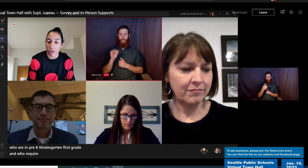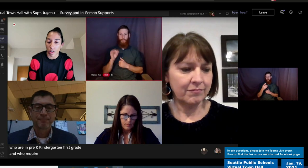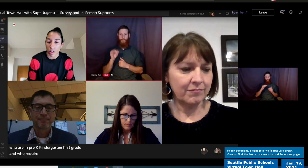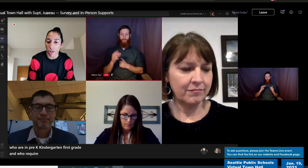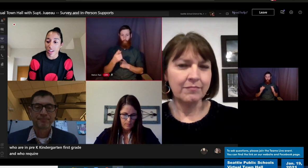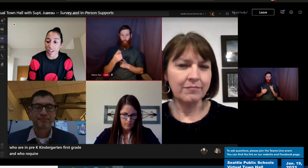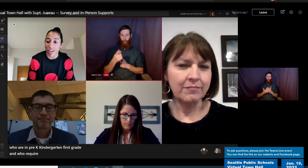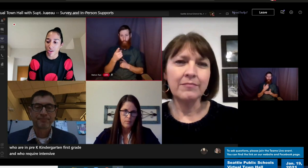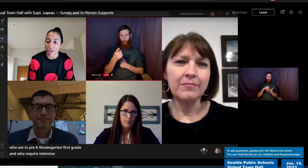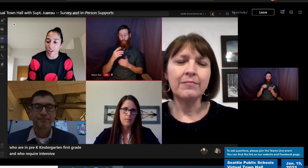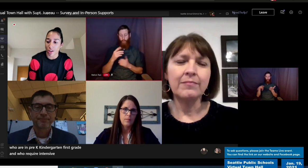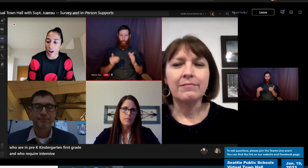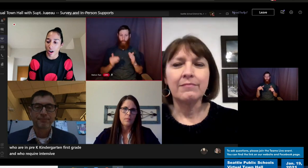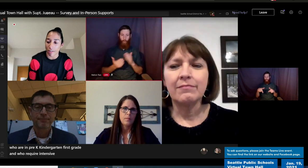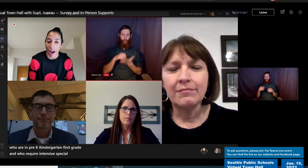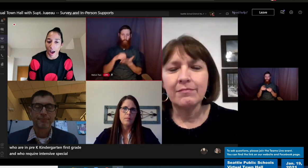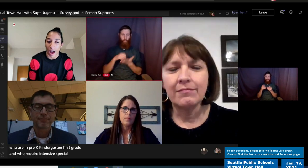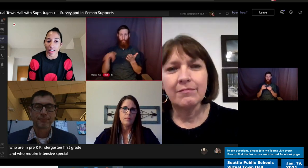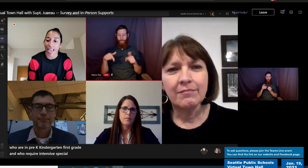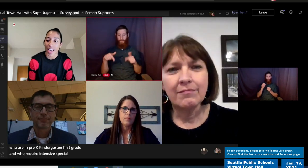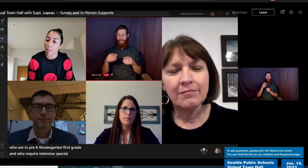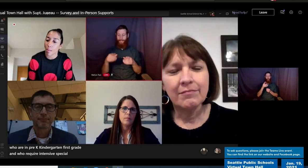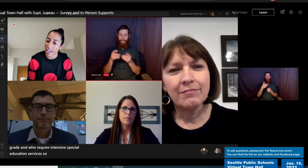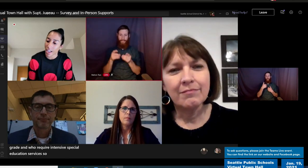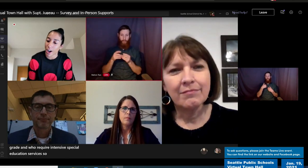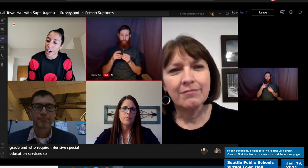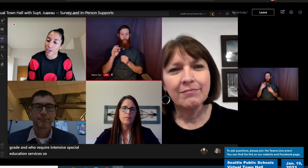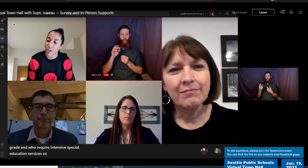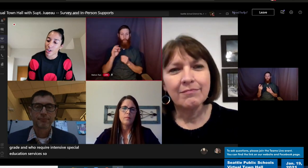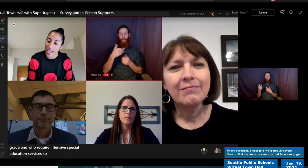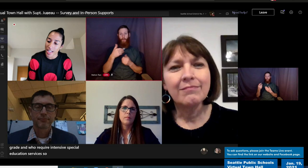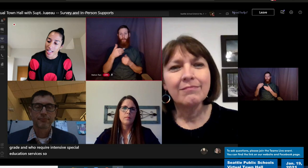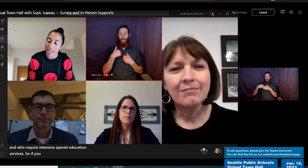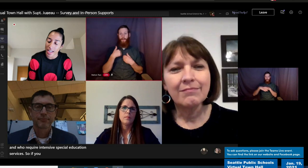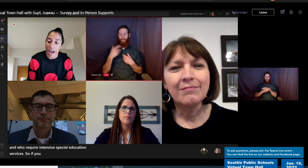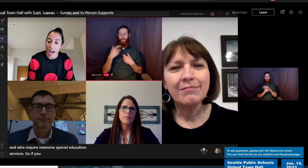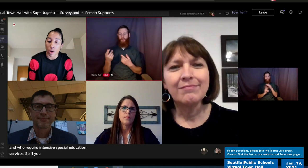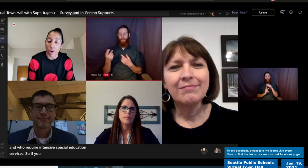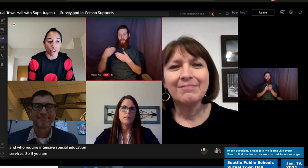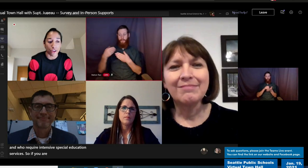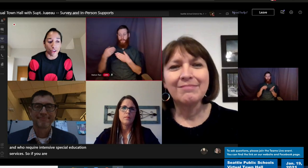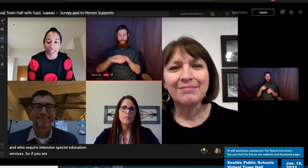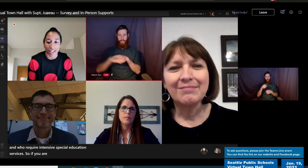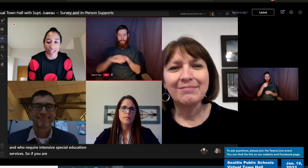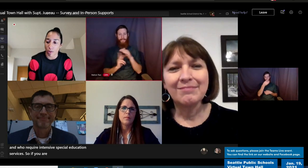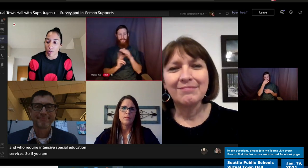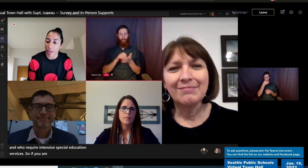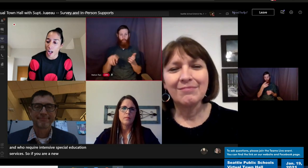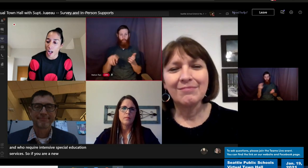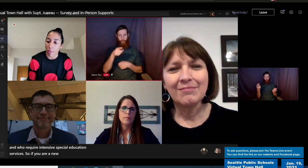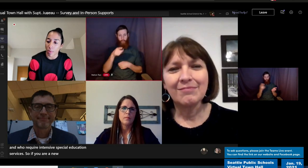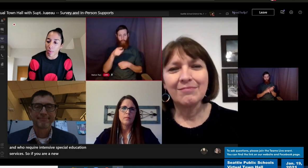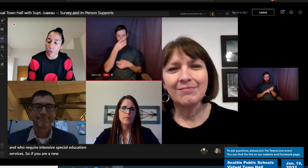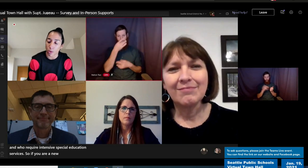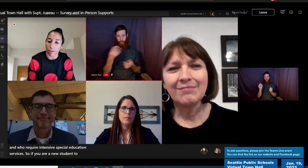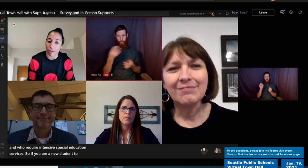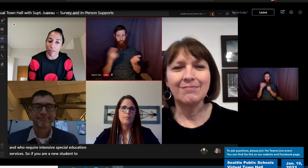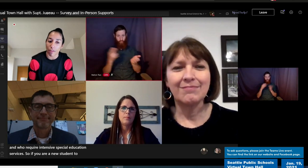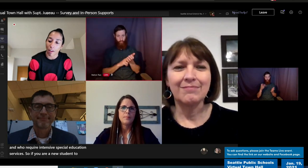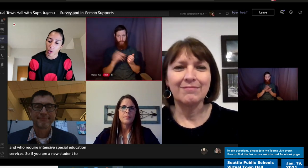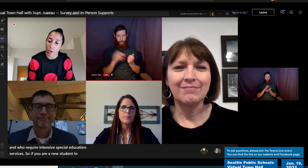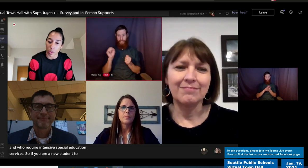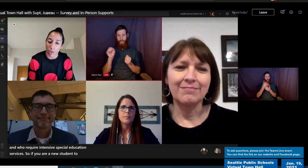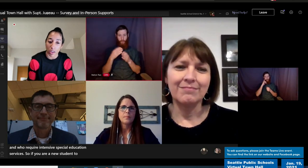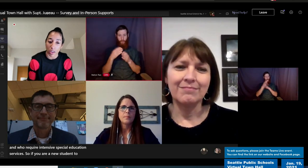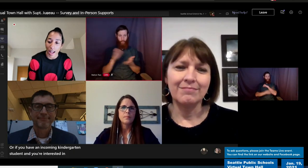student to the district or if you have an incoming kindergarten student and you're interested in enrolling in Seattle Public Schools for fall